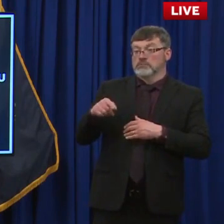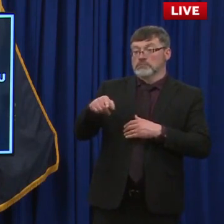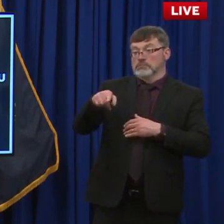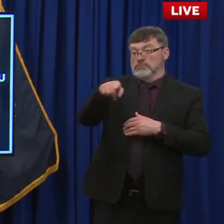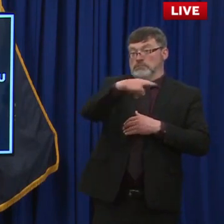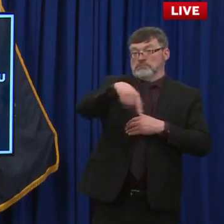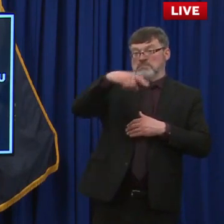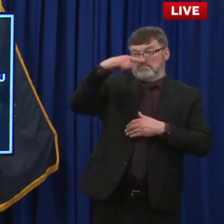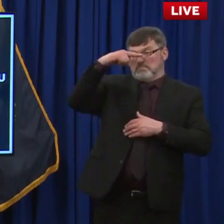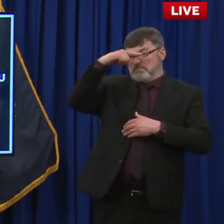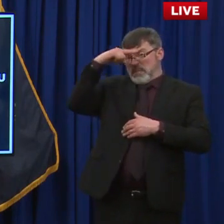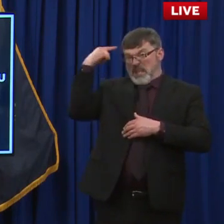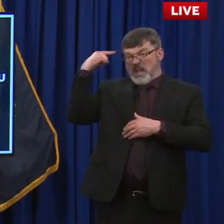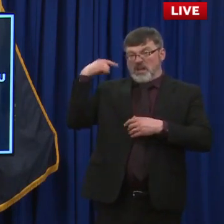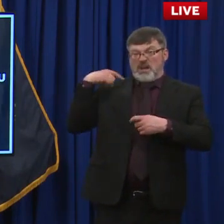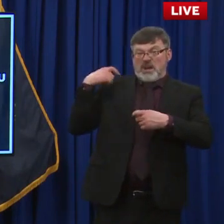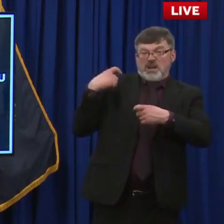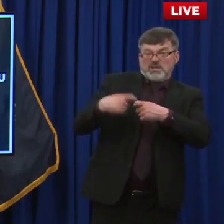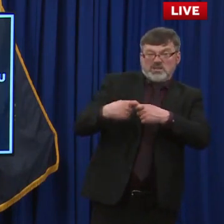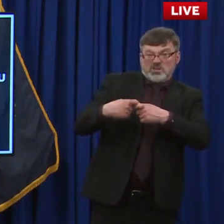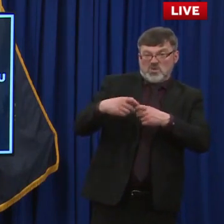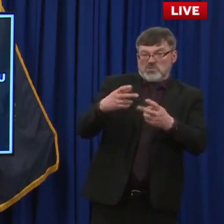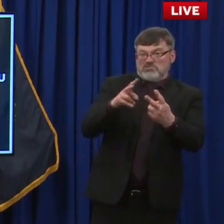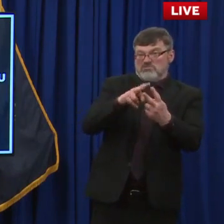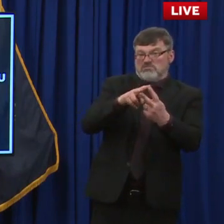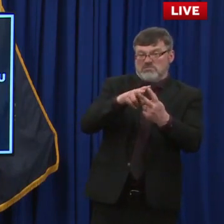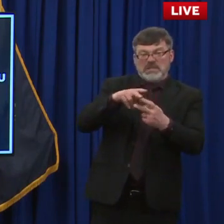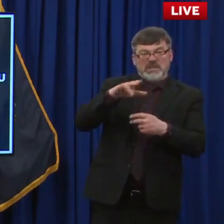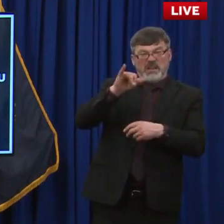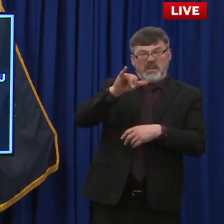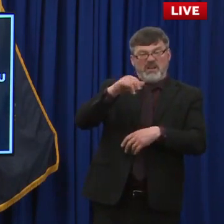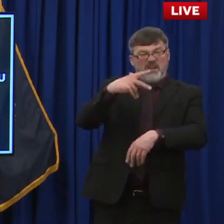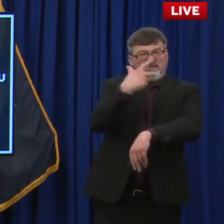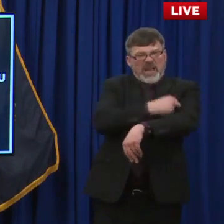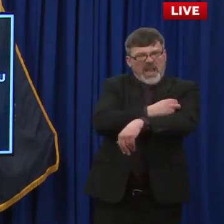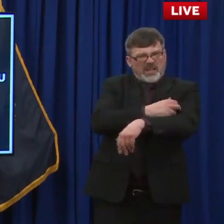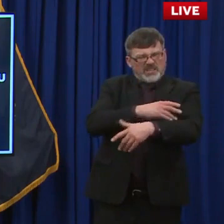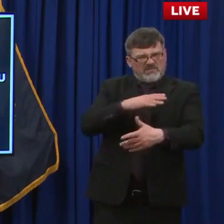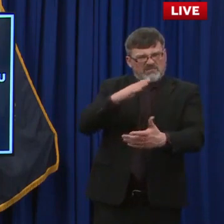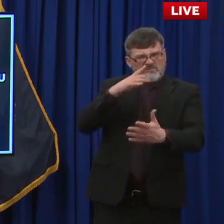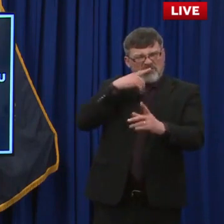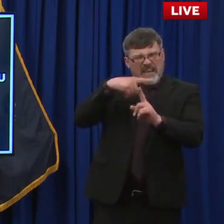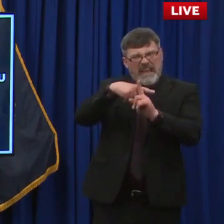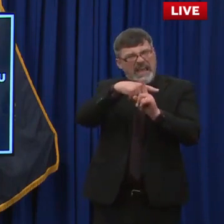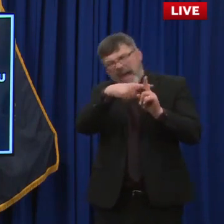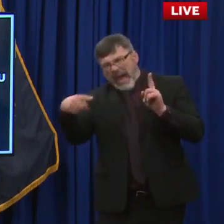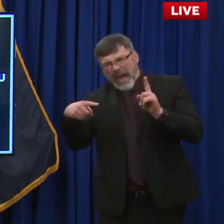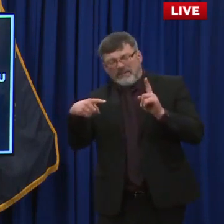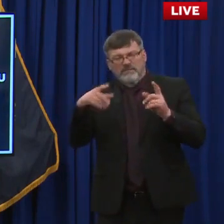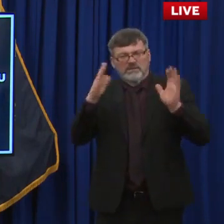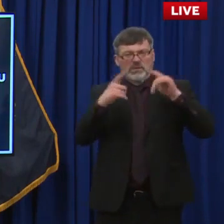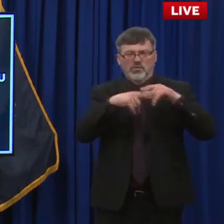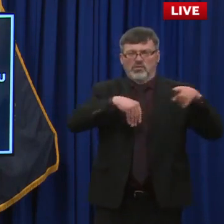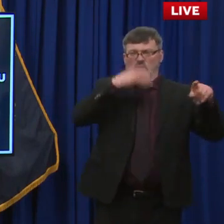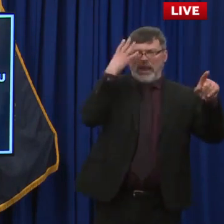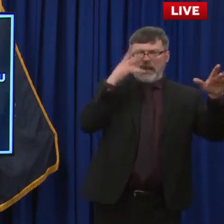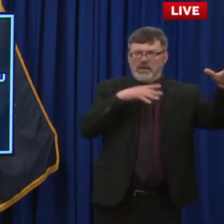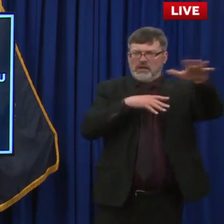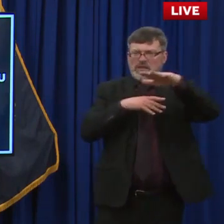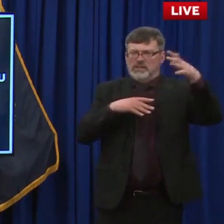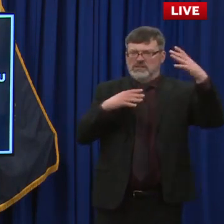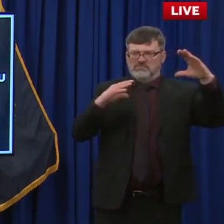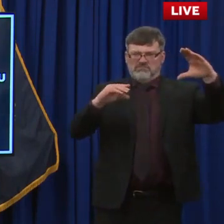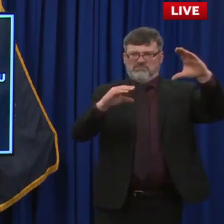roughly half the rate of white residents. And a new report published by the CDC also shows the state of New Hampshire falling